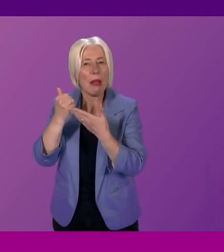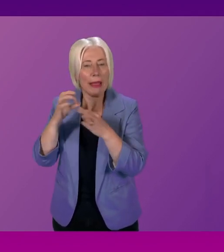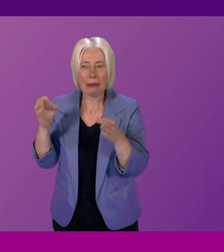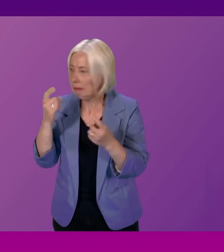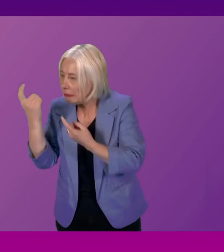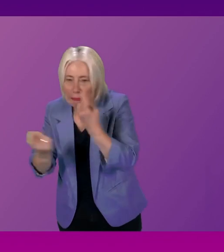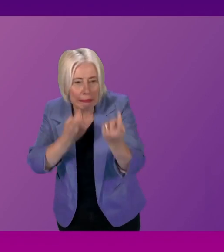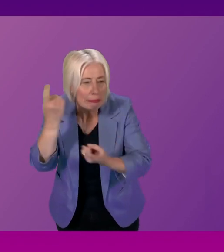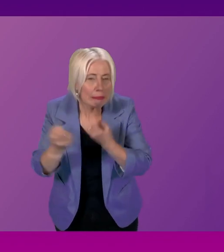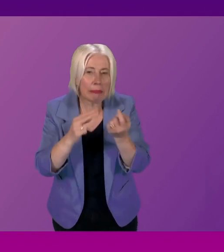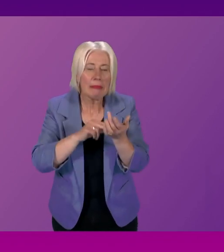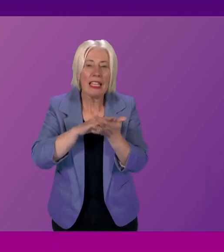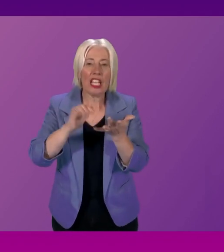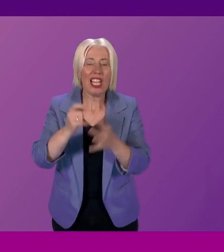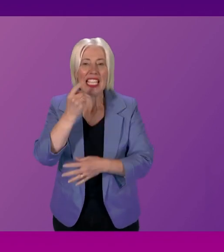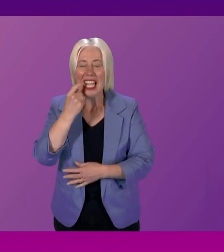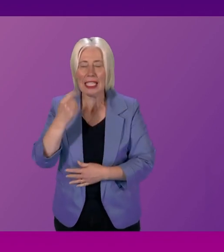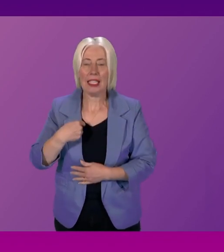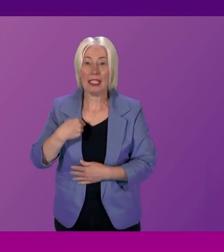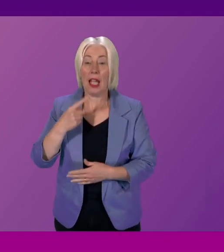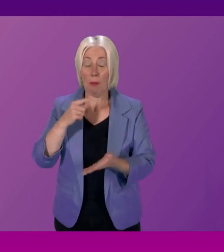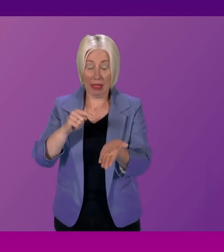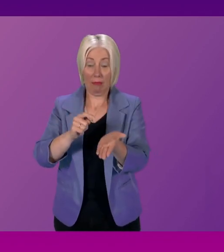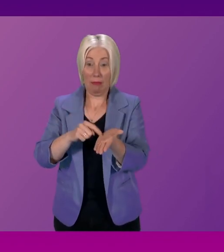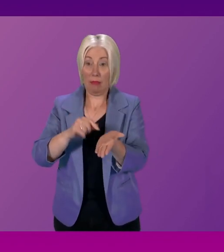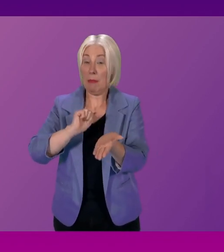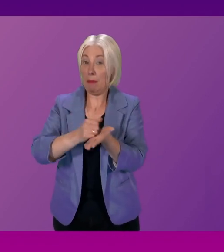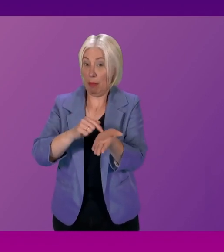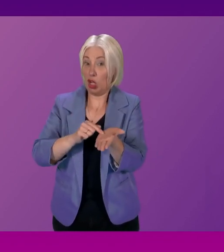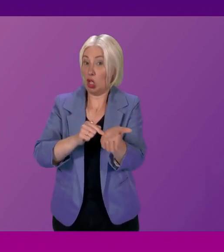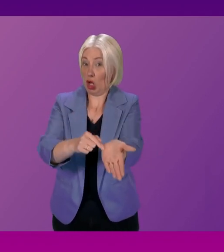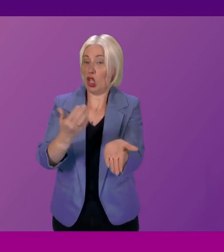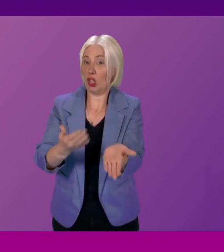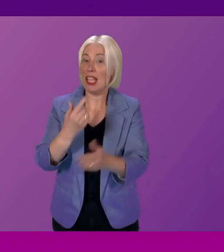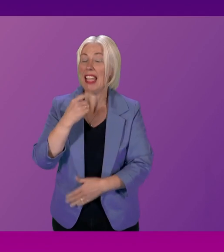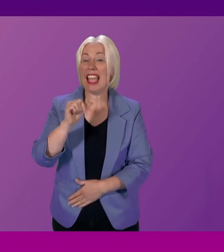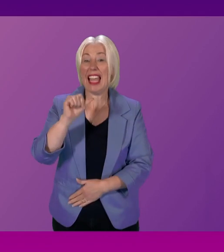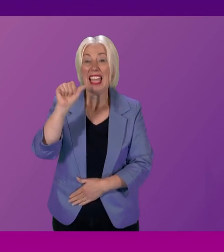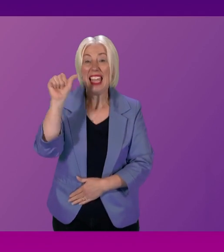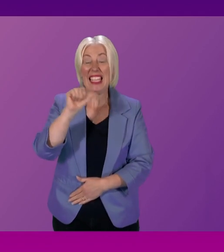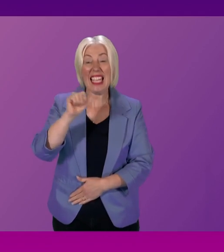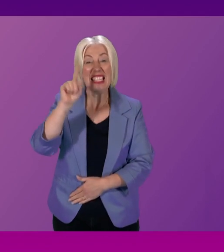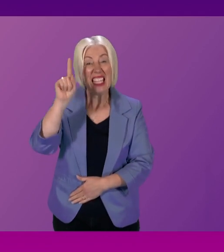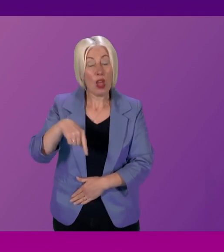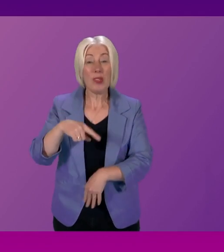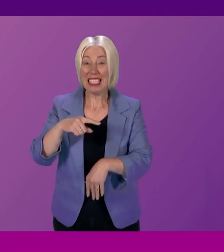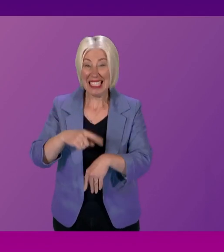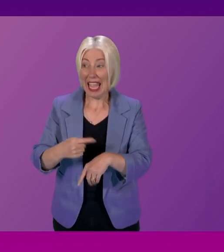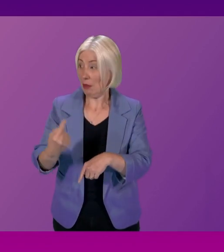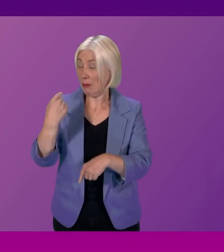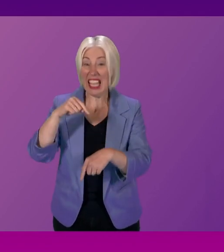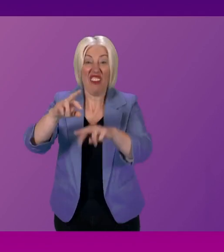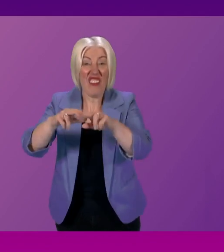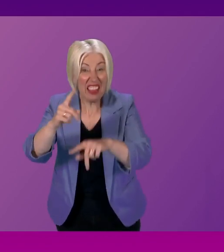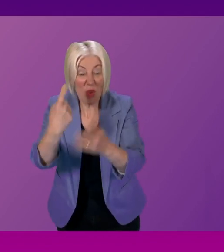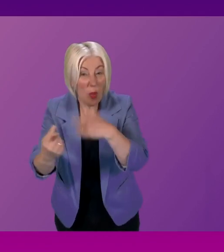dentist. An investigation I'm publishing today shows that that happened almost 16,000 times last year in Fife